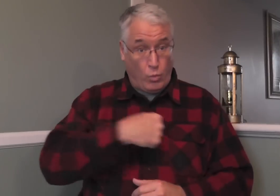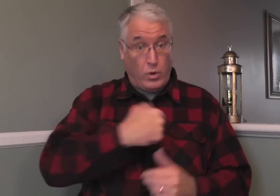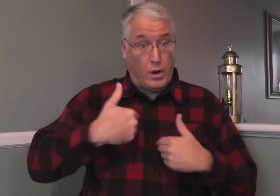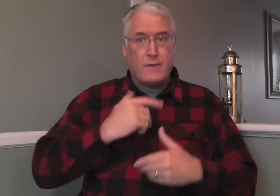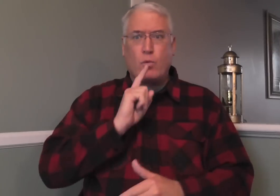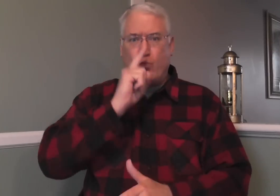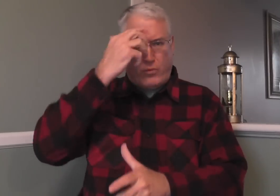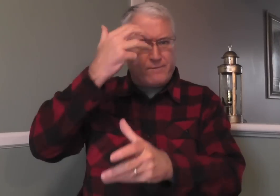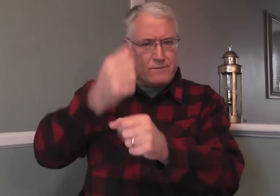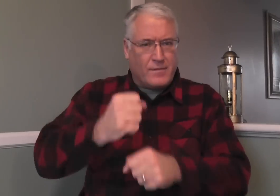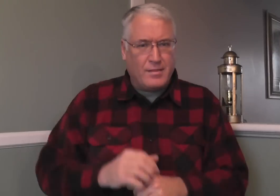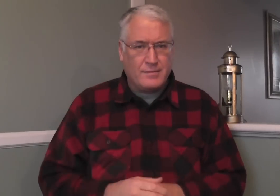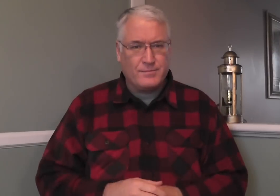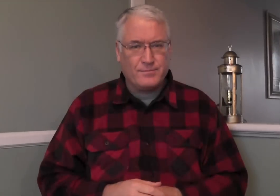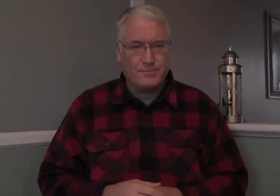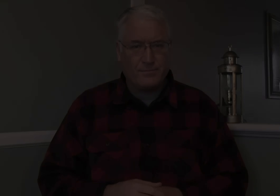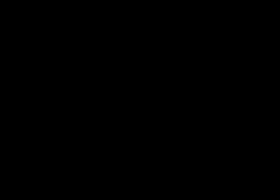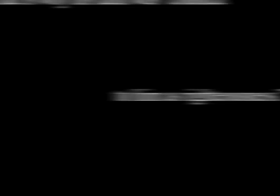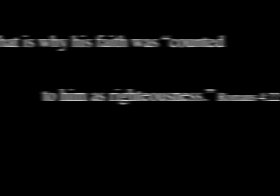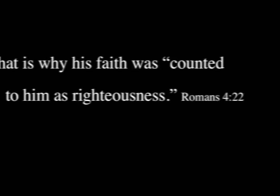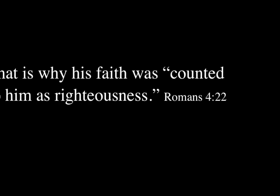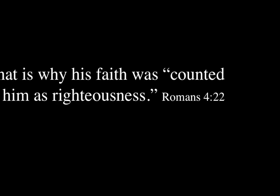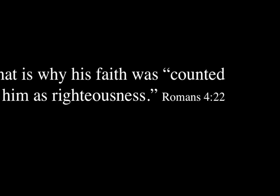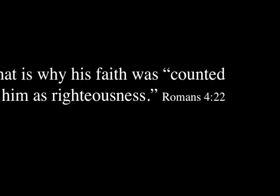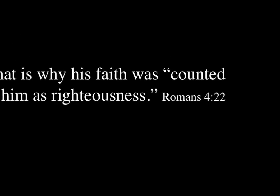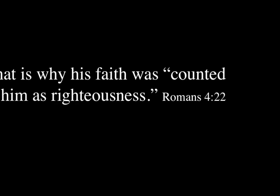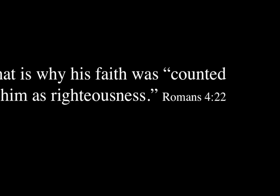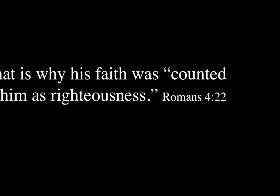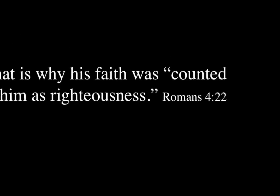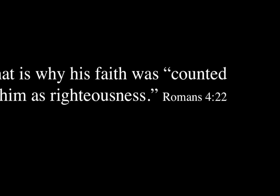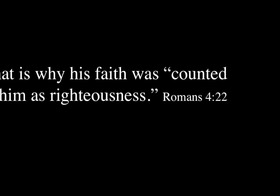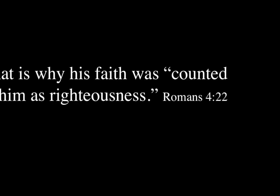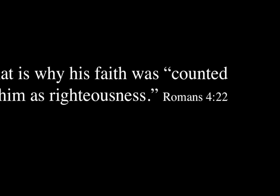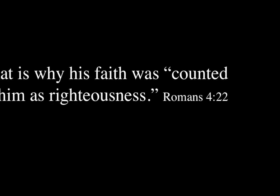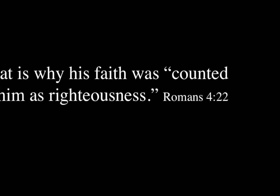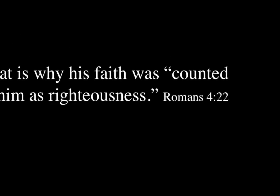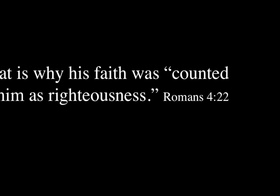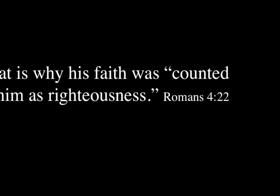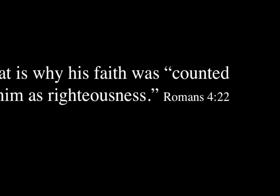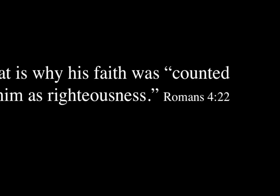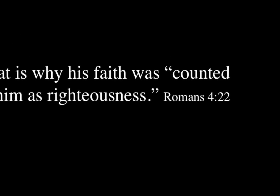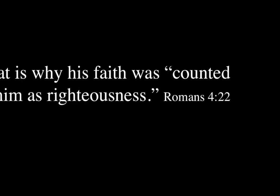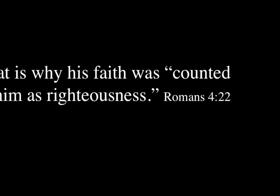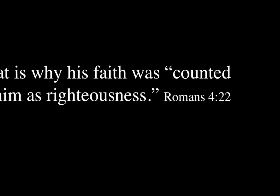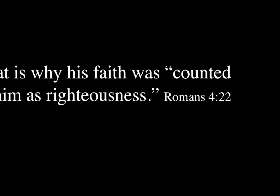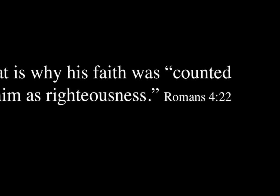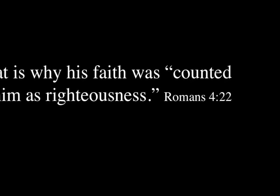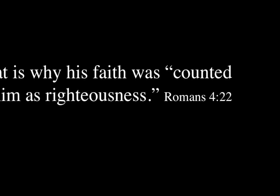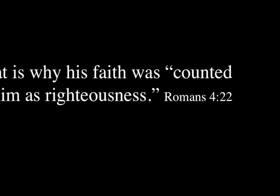that means that we should have real faith. That is why his faith was counted to him as righteousness.